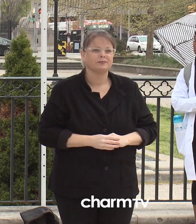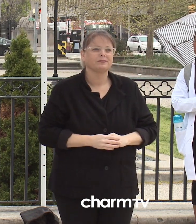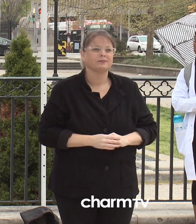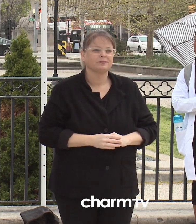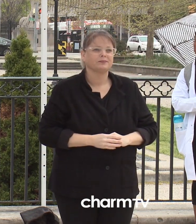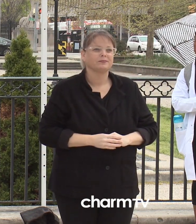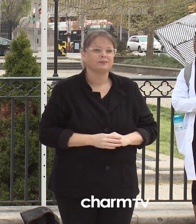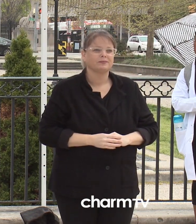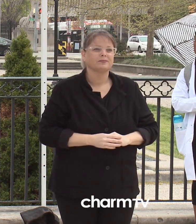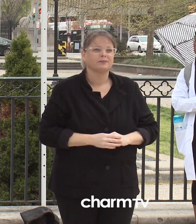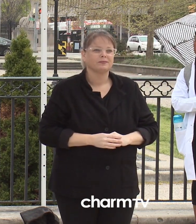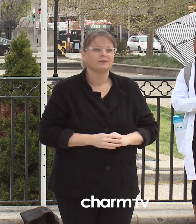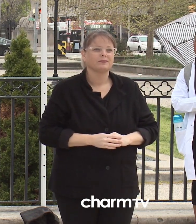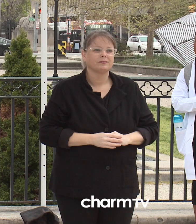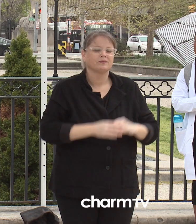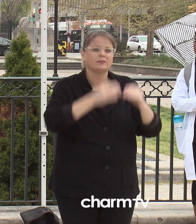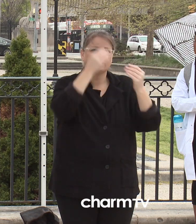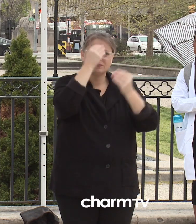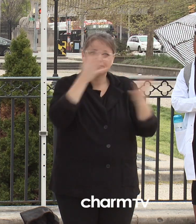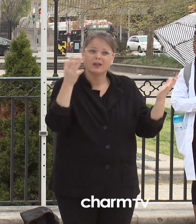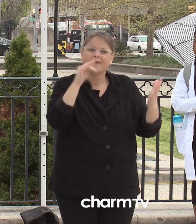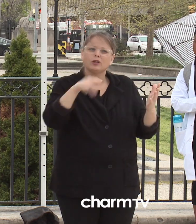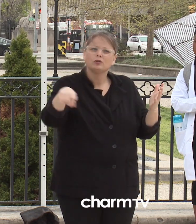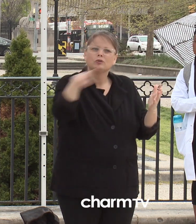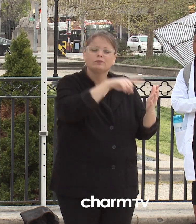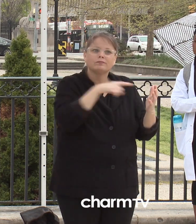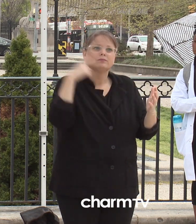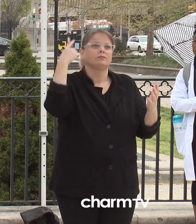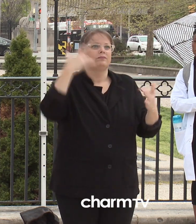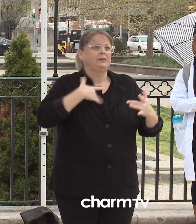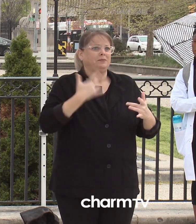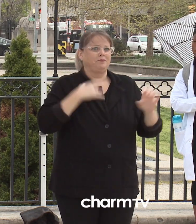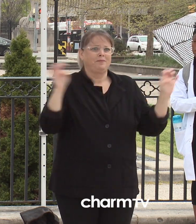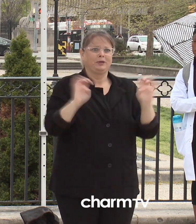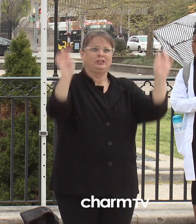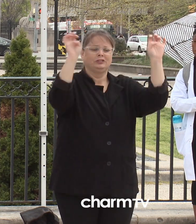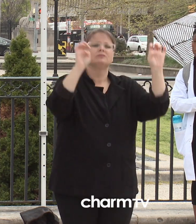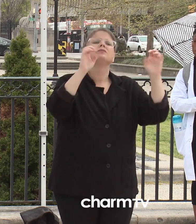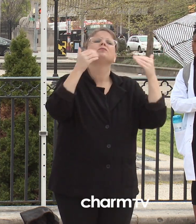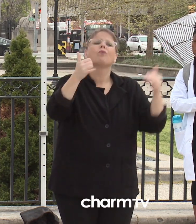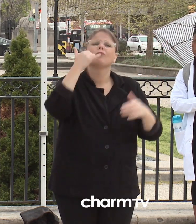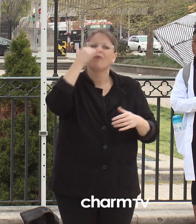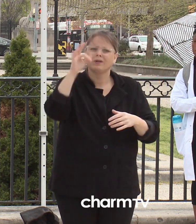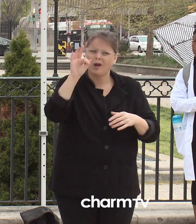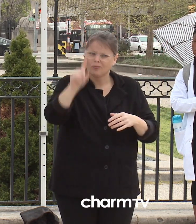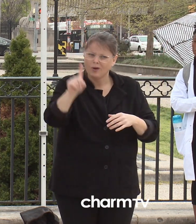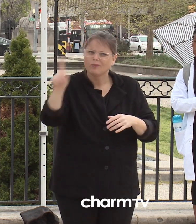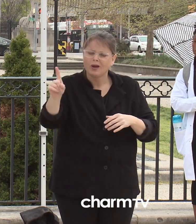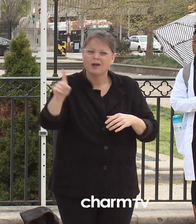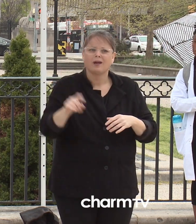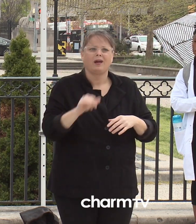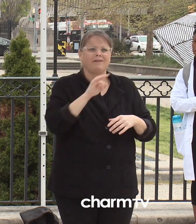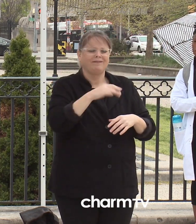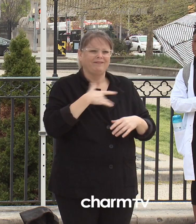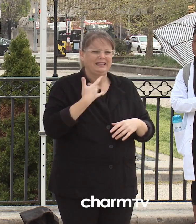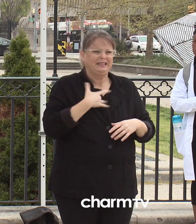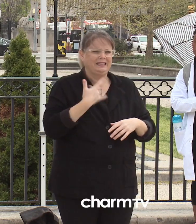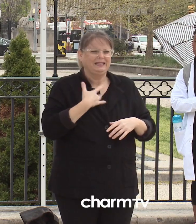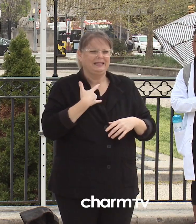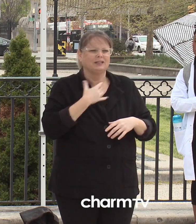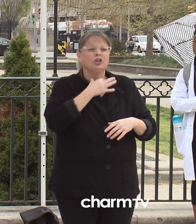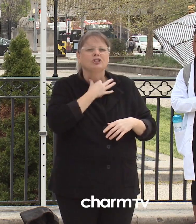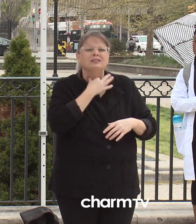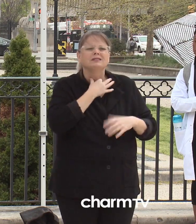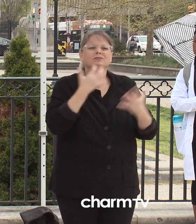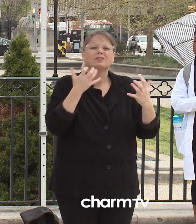everyone, if you have an emergency, call 9-1-1. If you have questions about coronavirus, call 2-1-1. Now